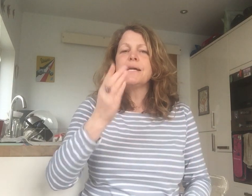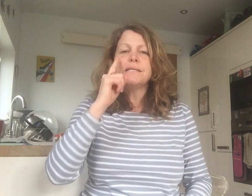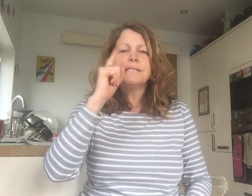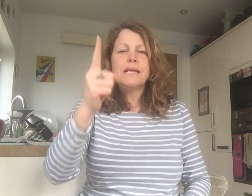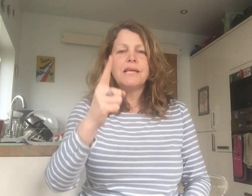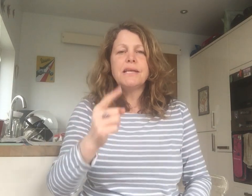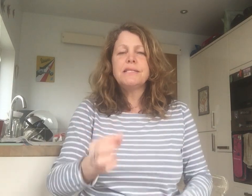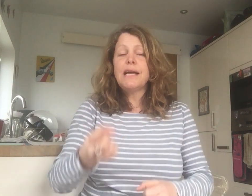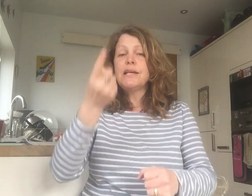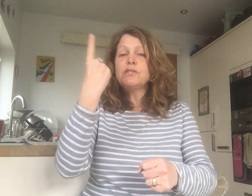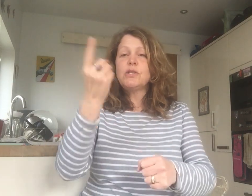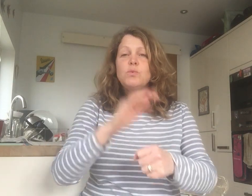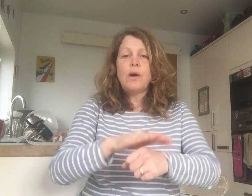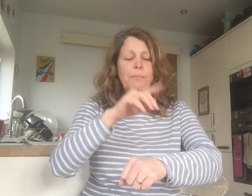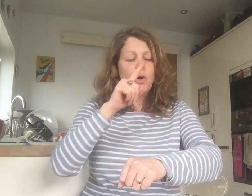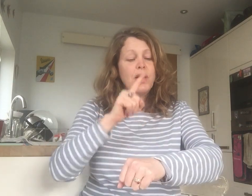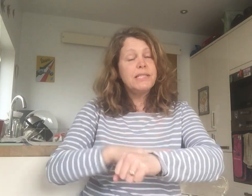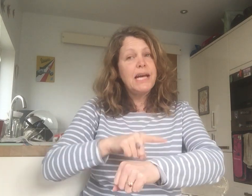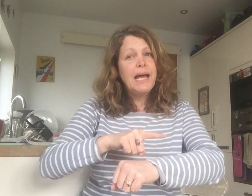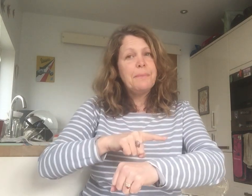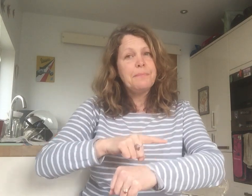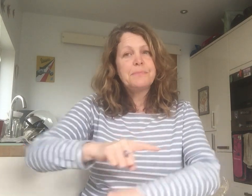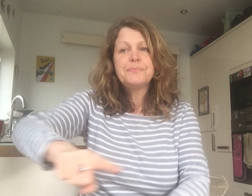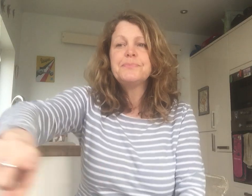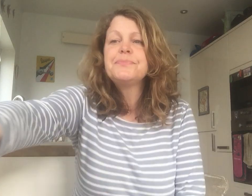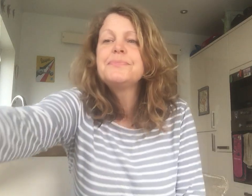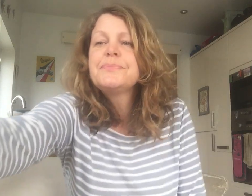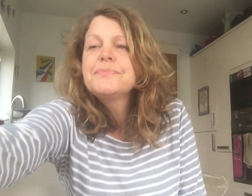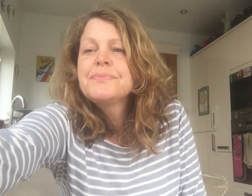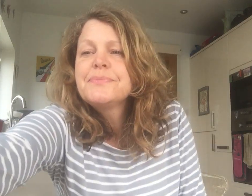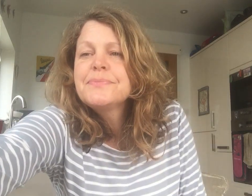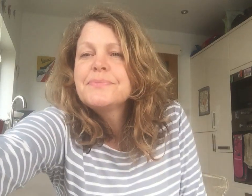to see you dance just one more time. So let's say.